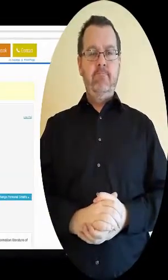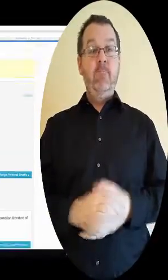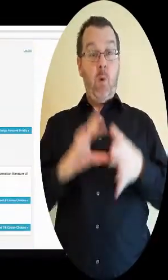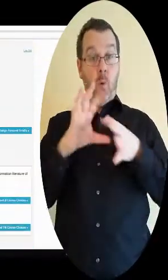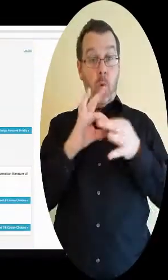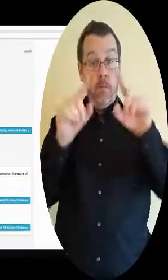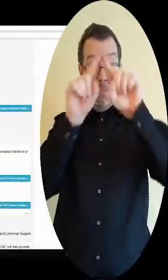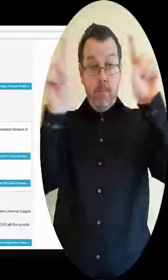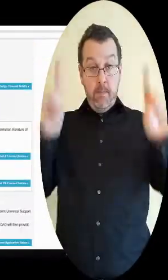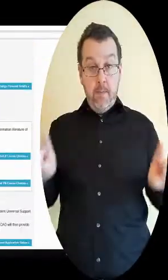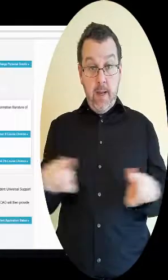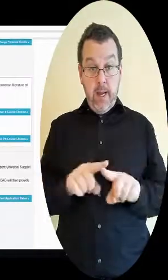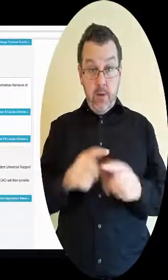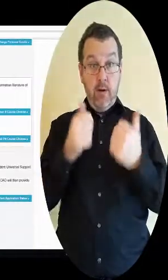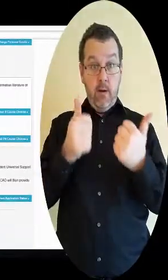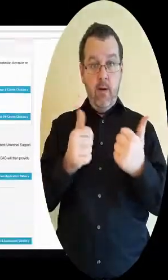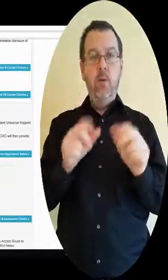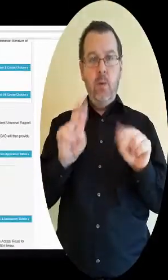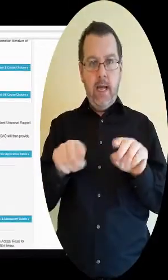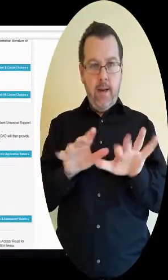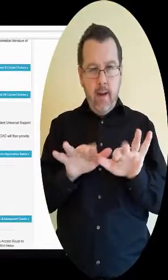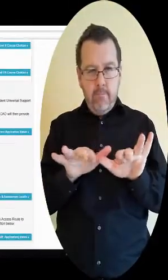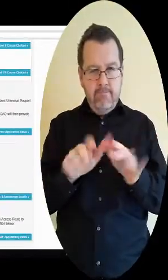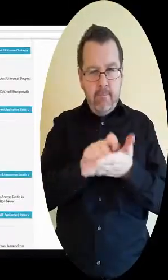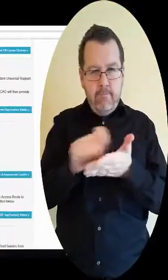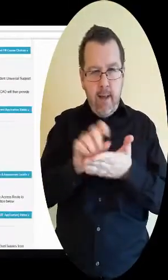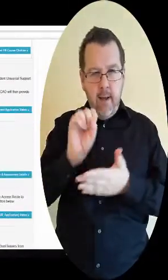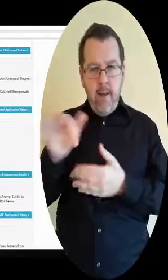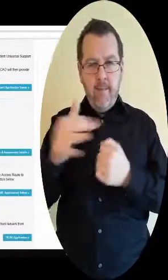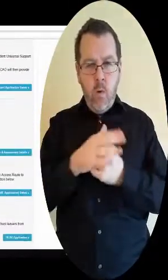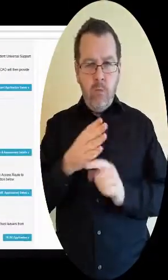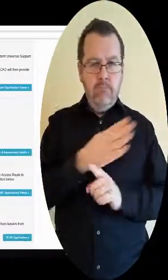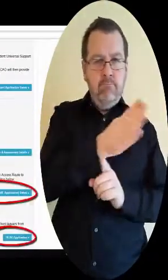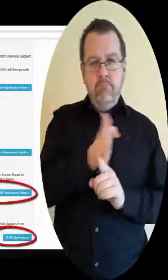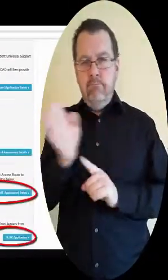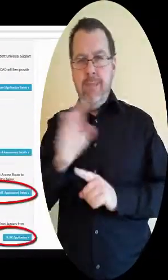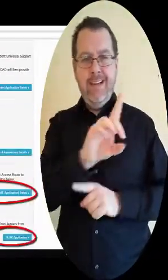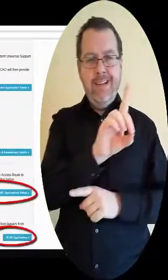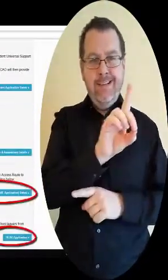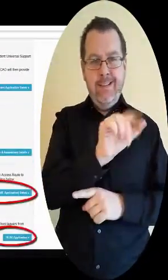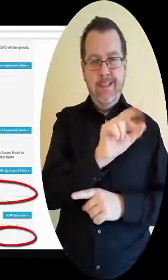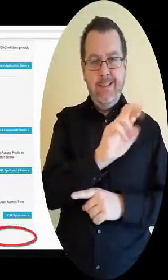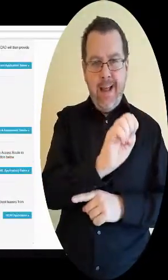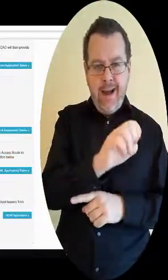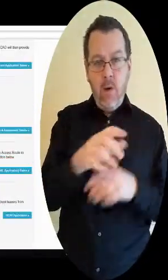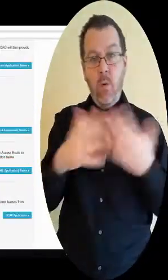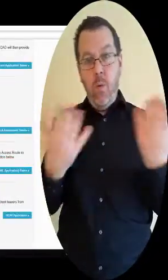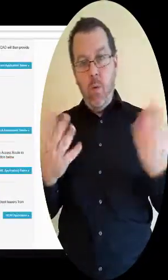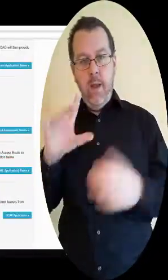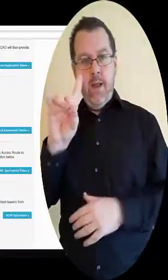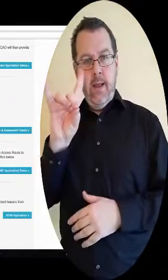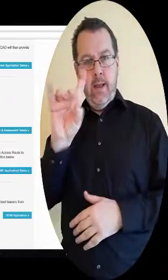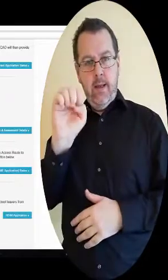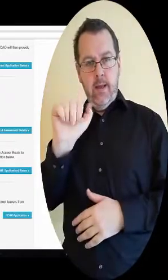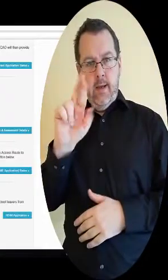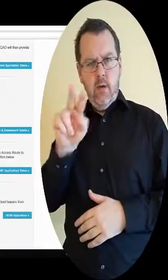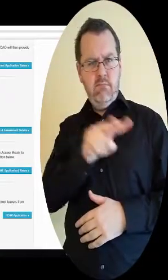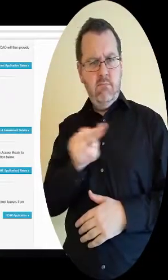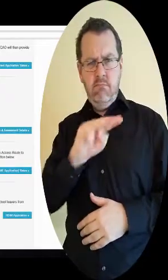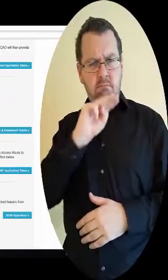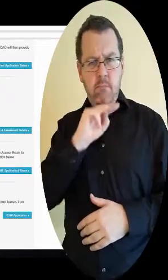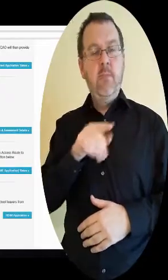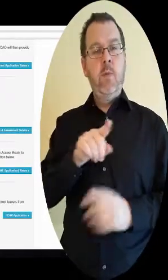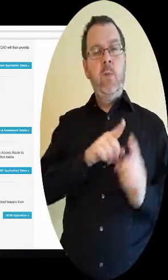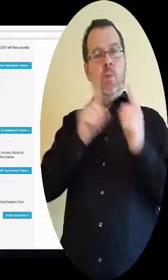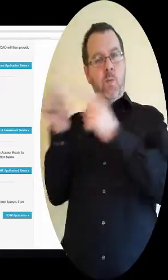From your homepage, you can also apply for the HERE or DARE schemes. For more information on HERE or